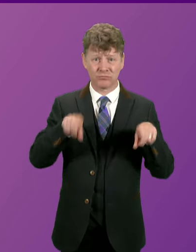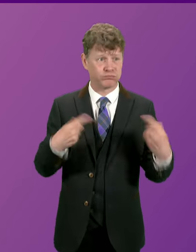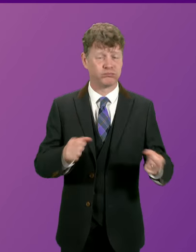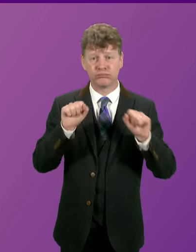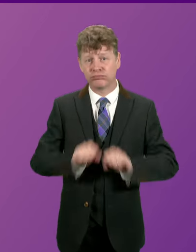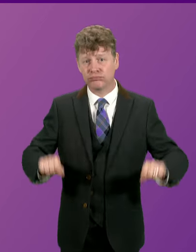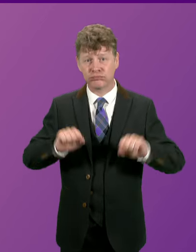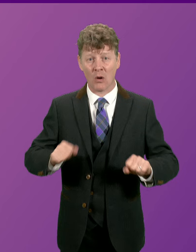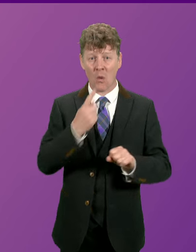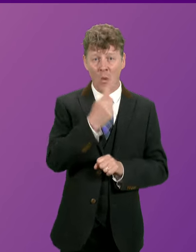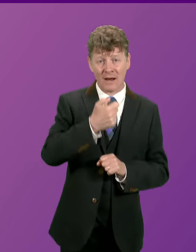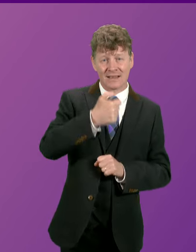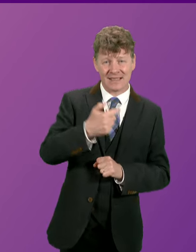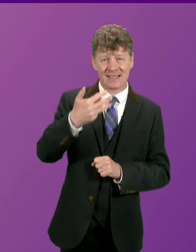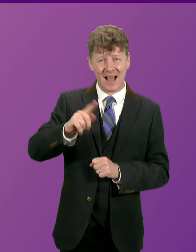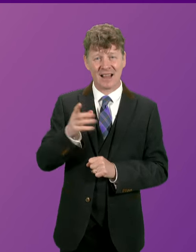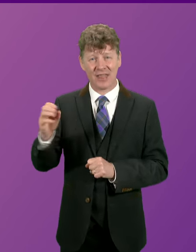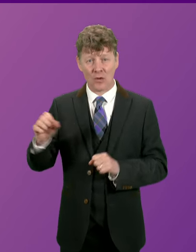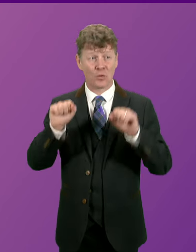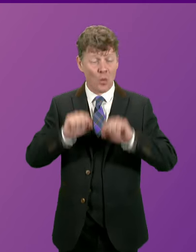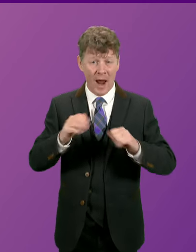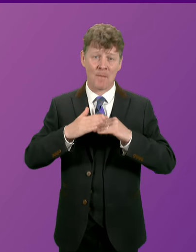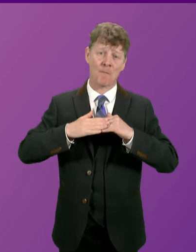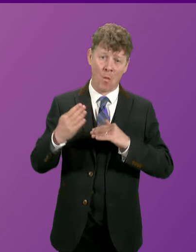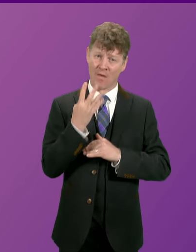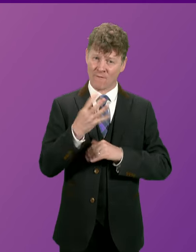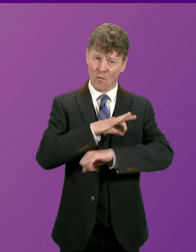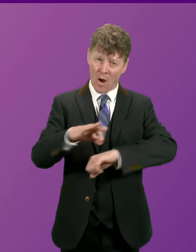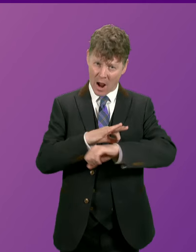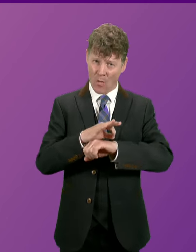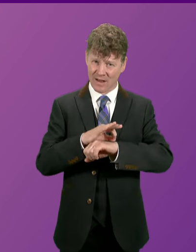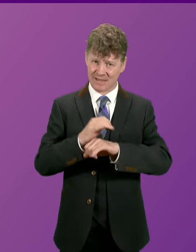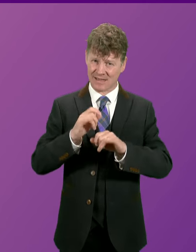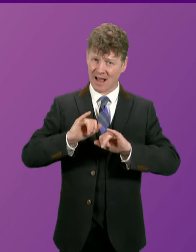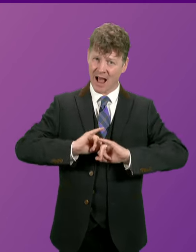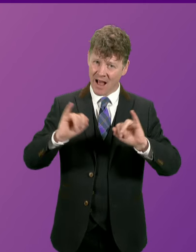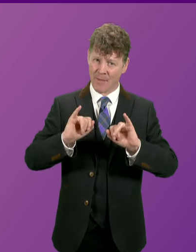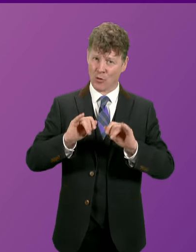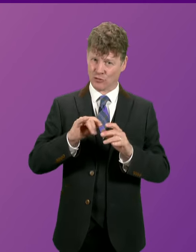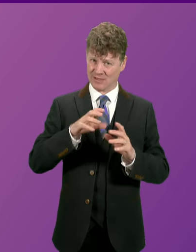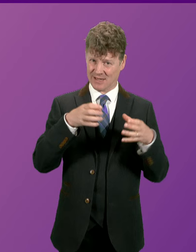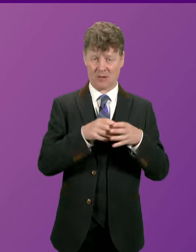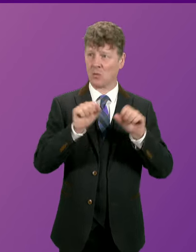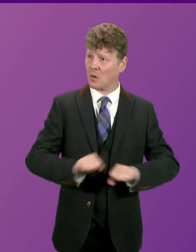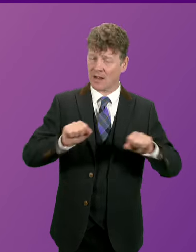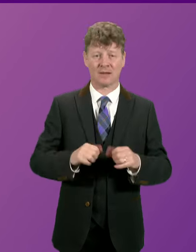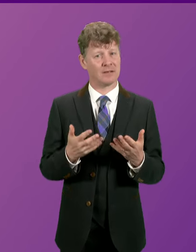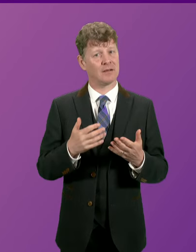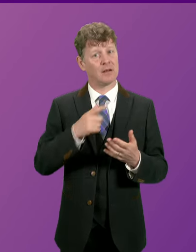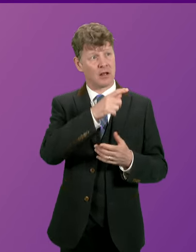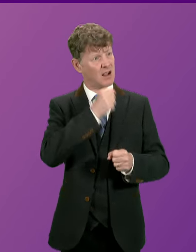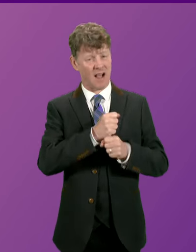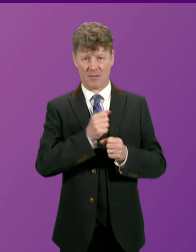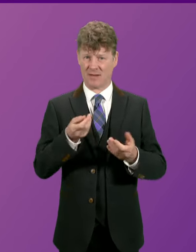patients have waited more than four hours in A&E for treatment, just since the start of this year. And now because of this Government's financial